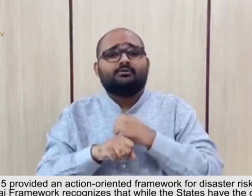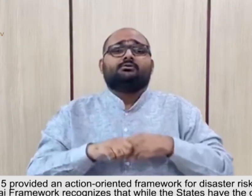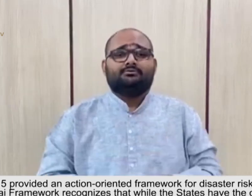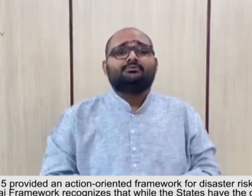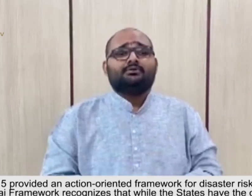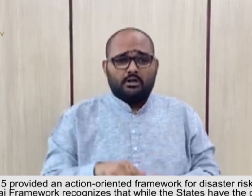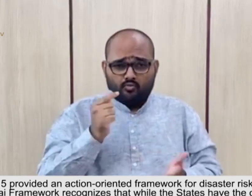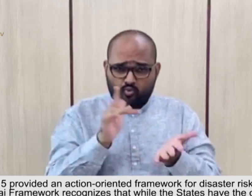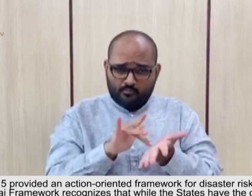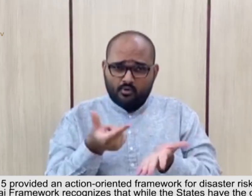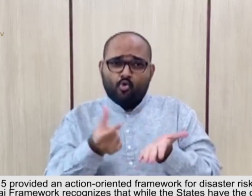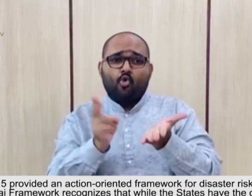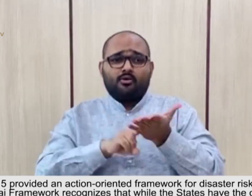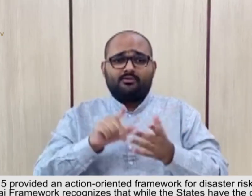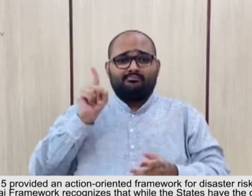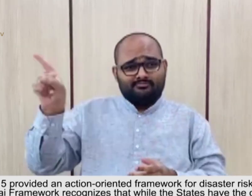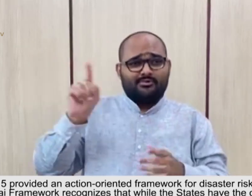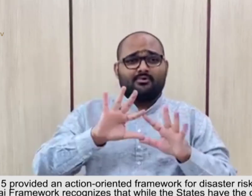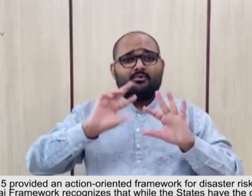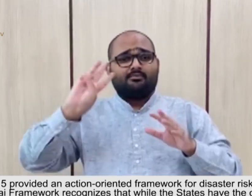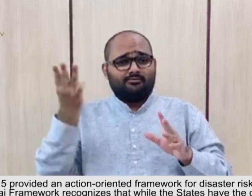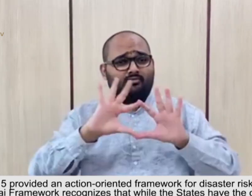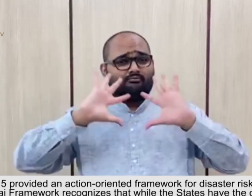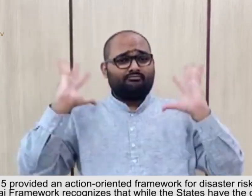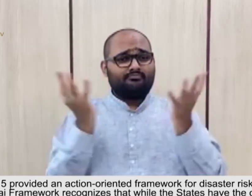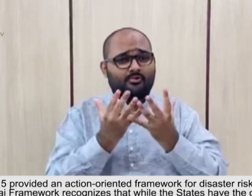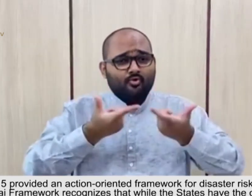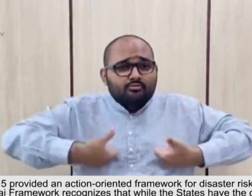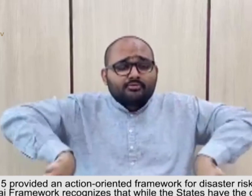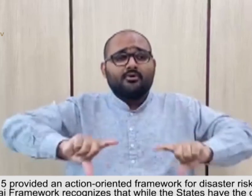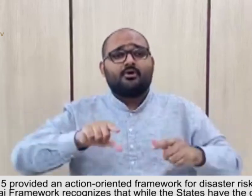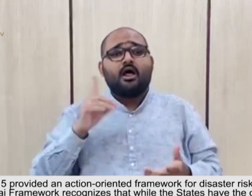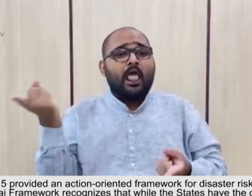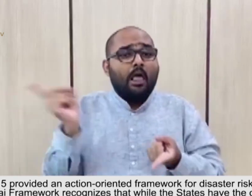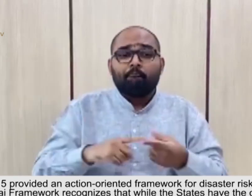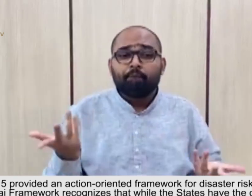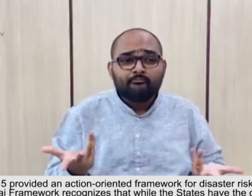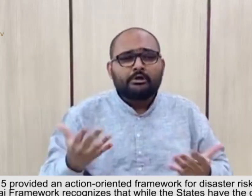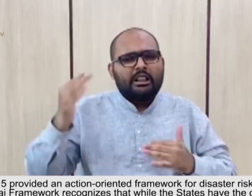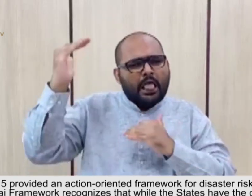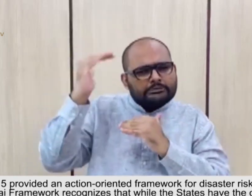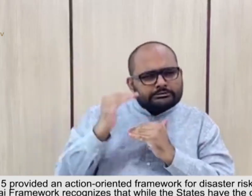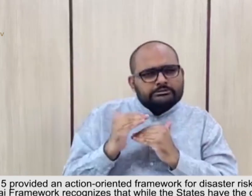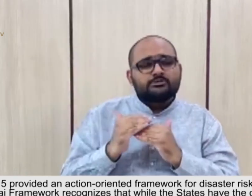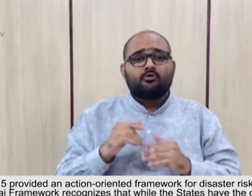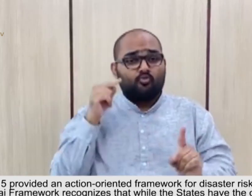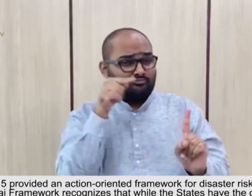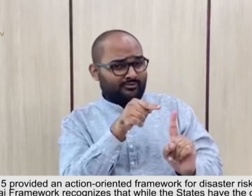held in March 2015 provided an action